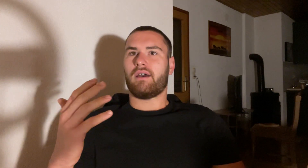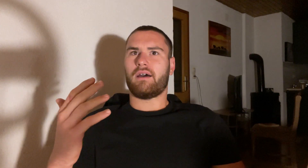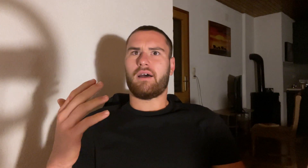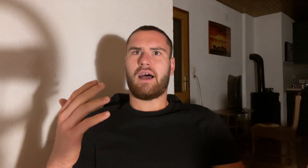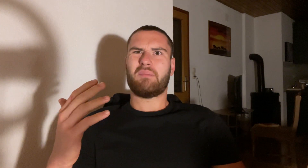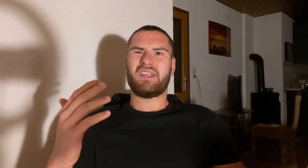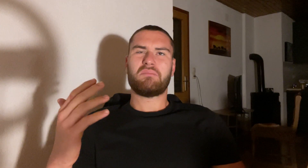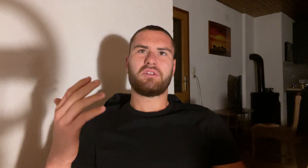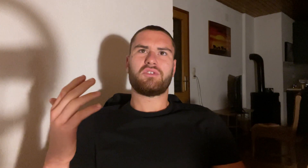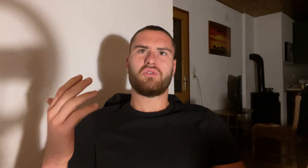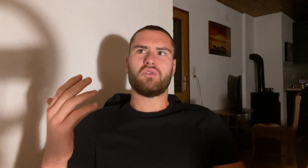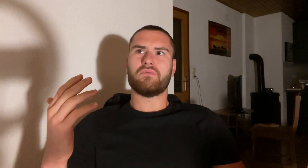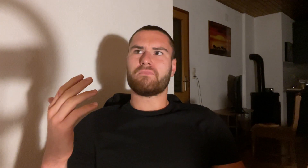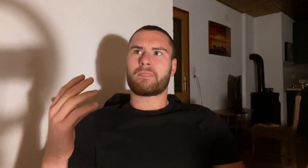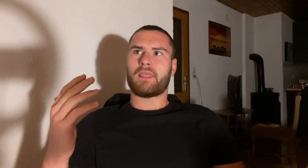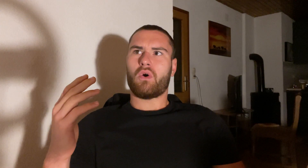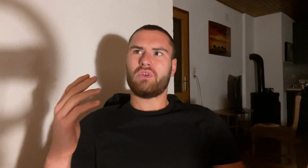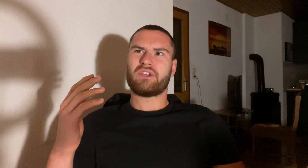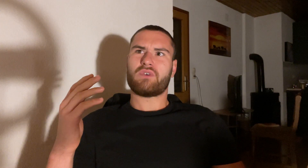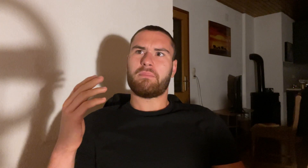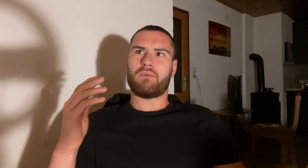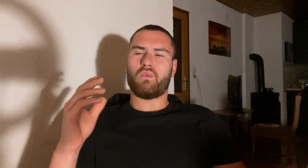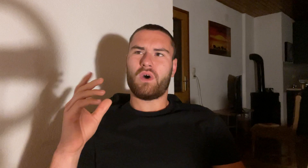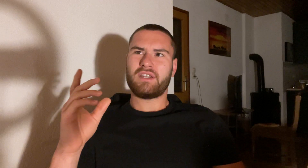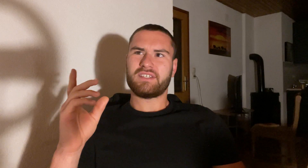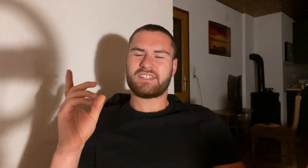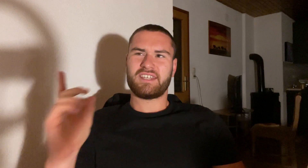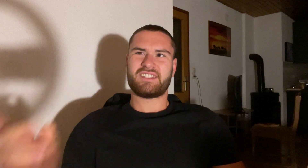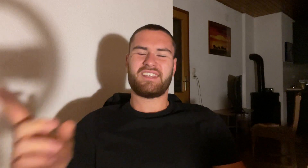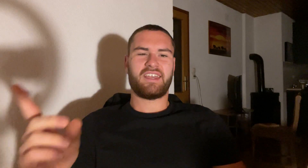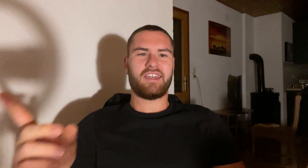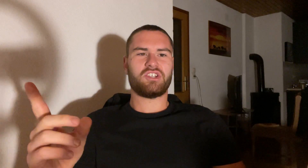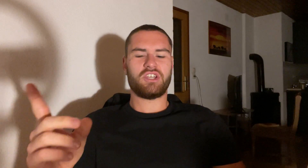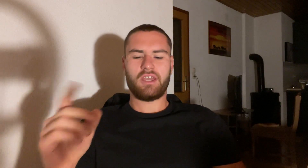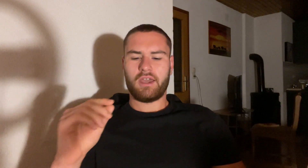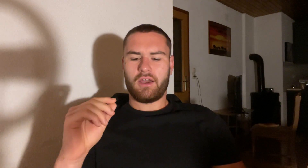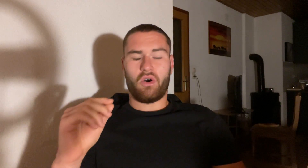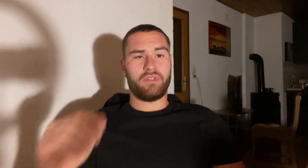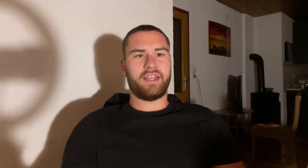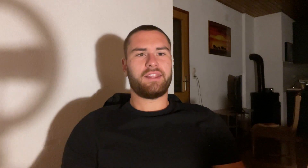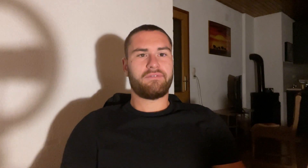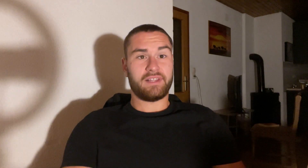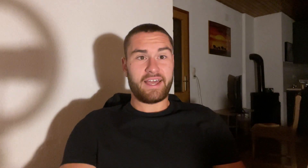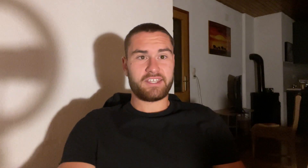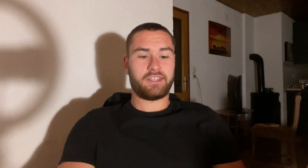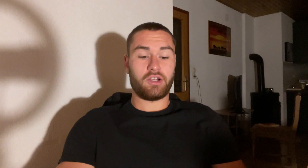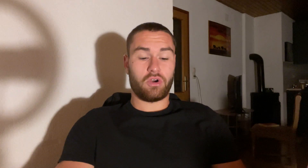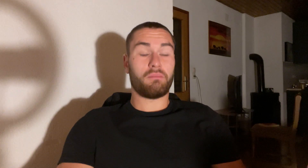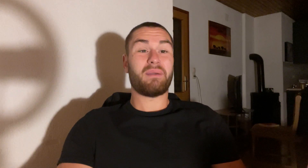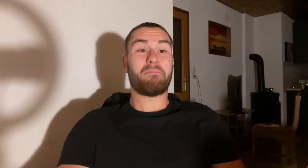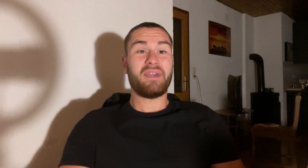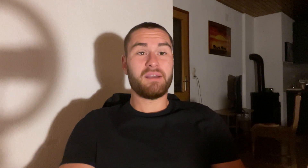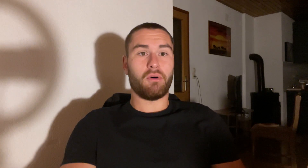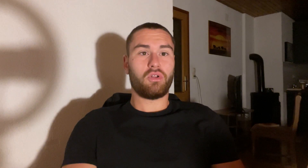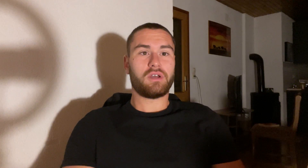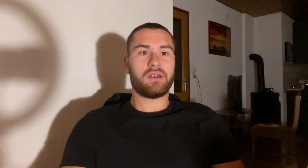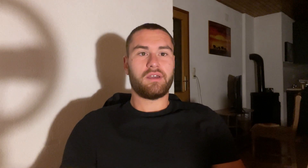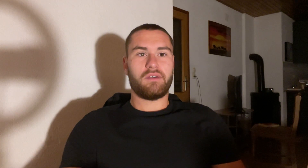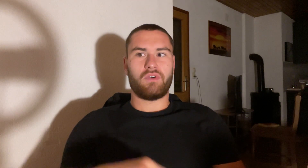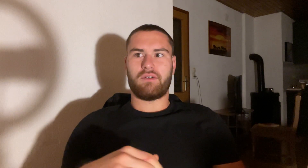I've been able to only rep 160 kg on that lift last year on my big bulk, when I